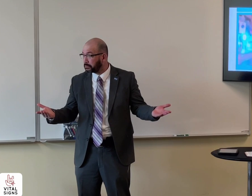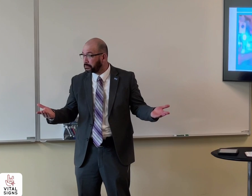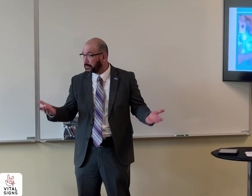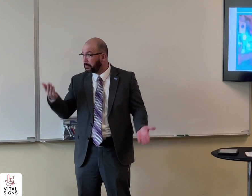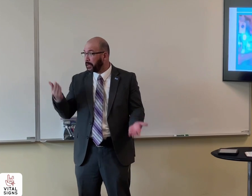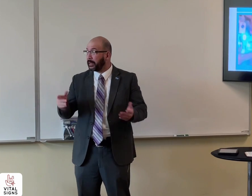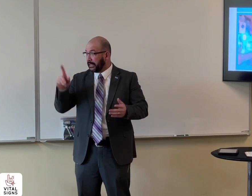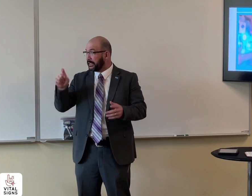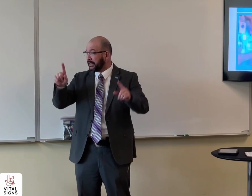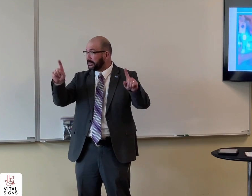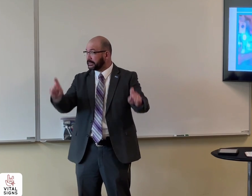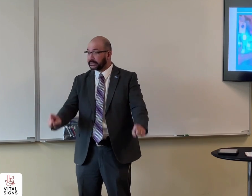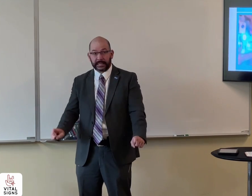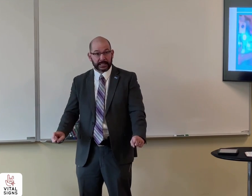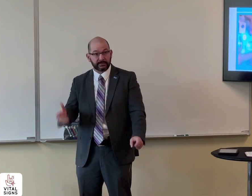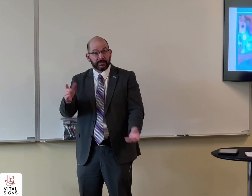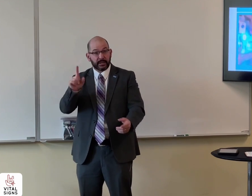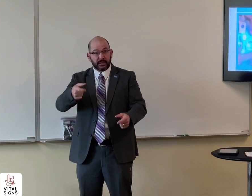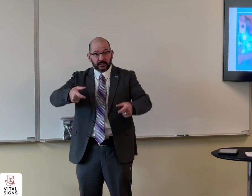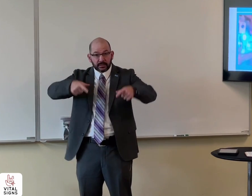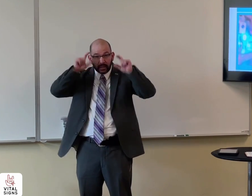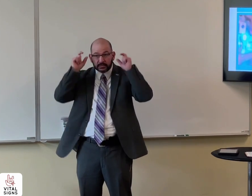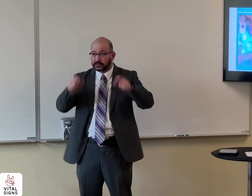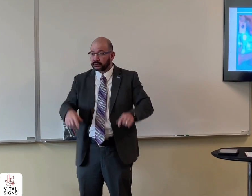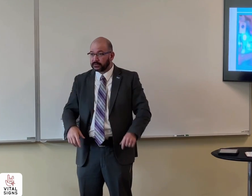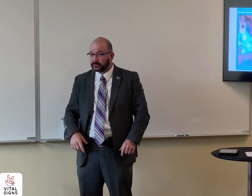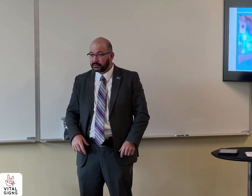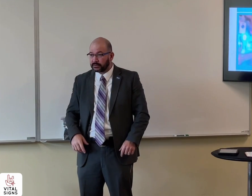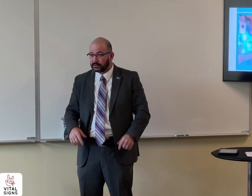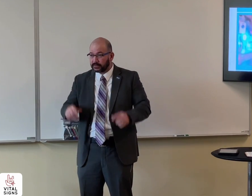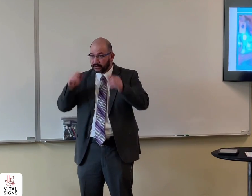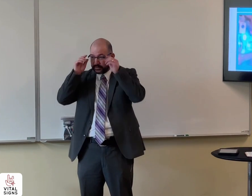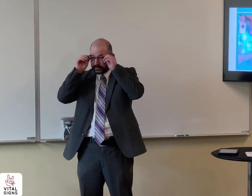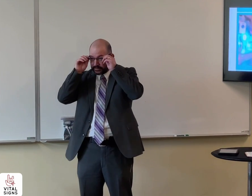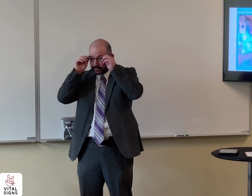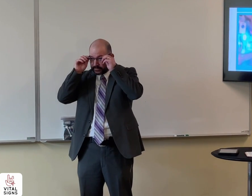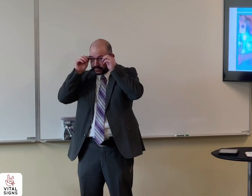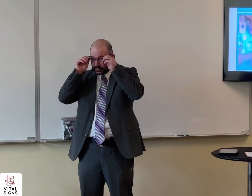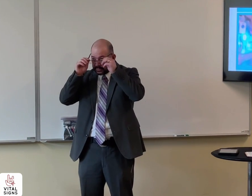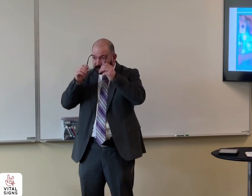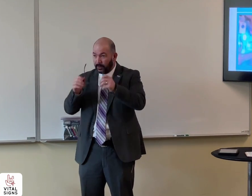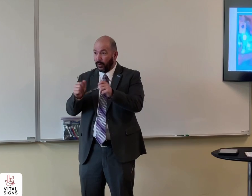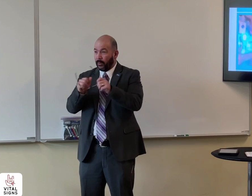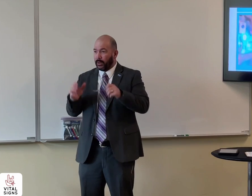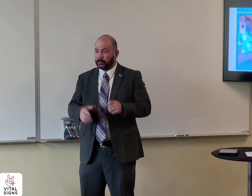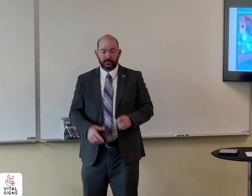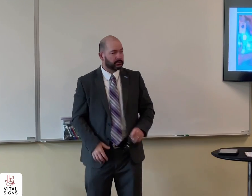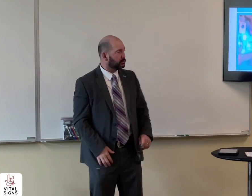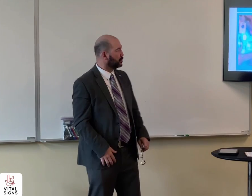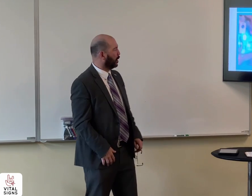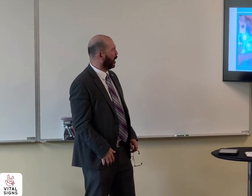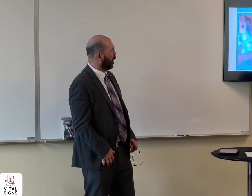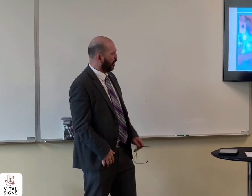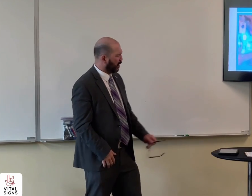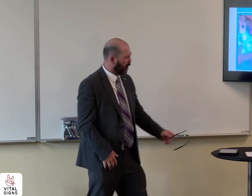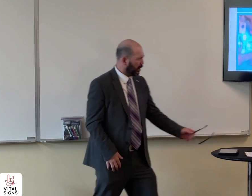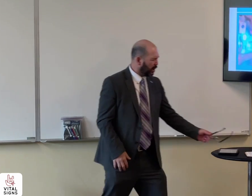Maybe you have an eye problem. You go into her eye test and the optometrist puts that machine on you and you look through that